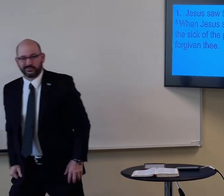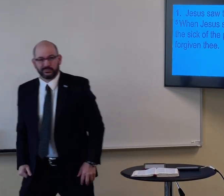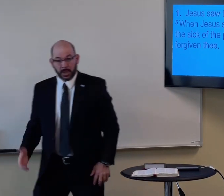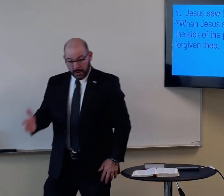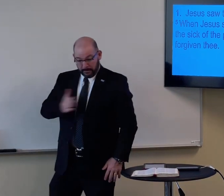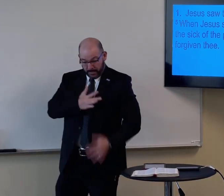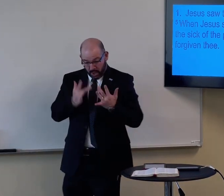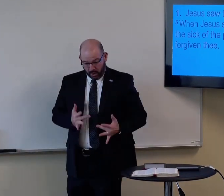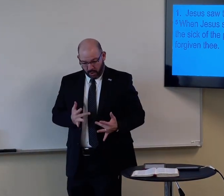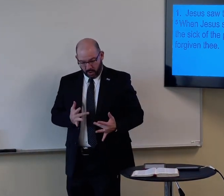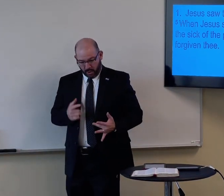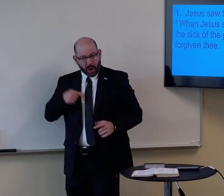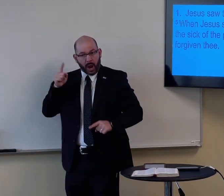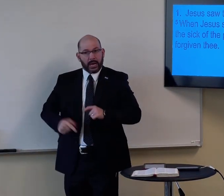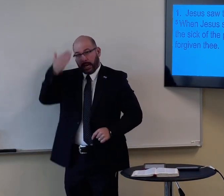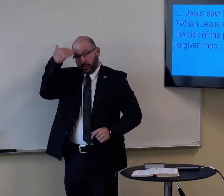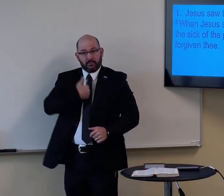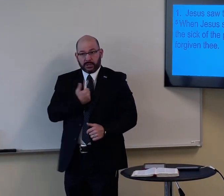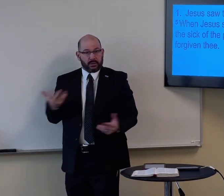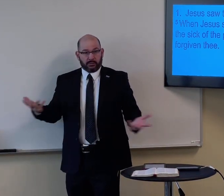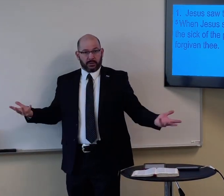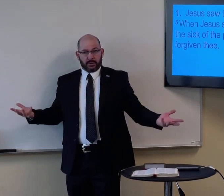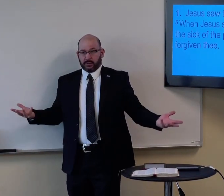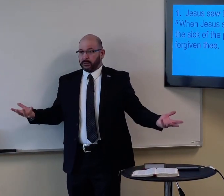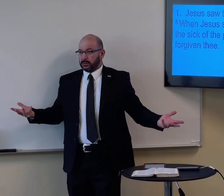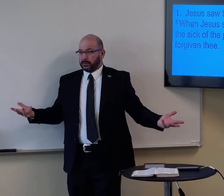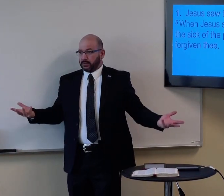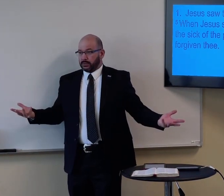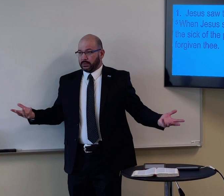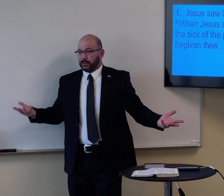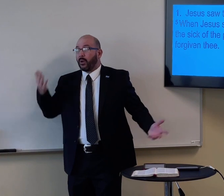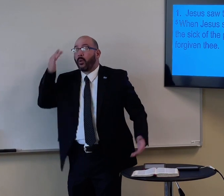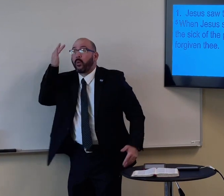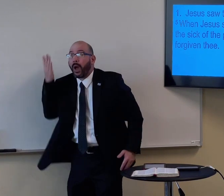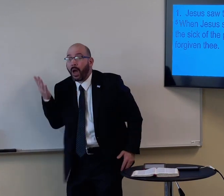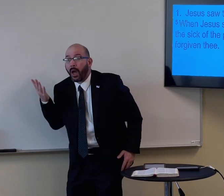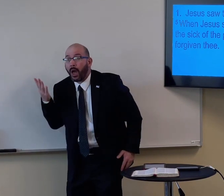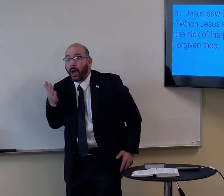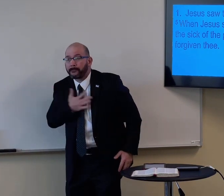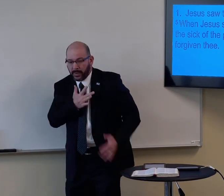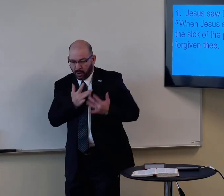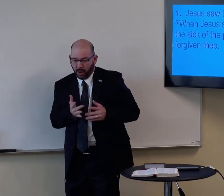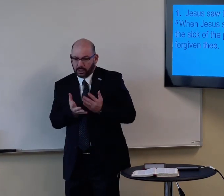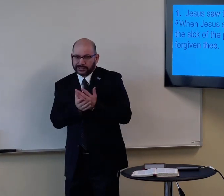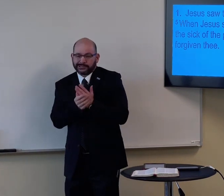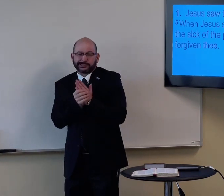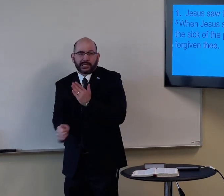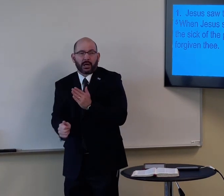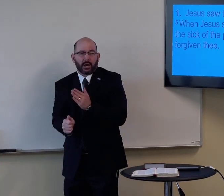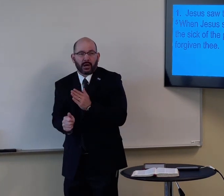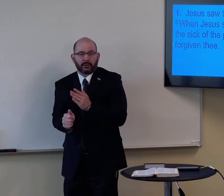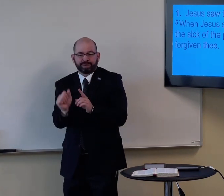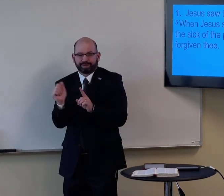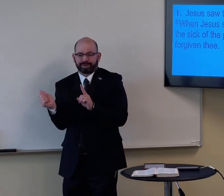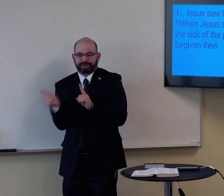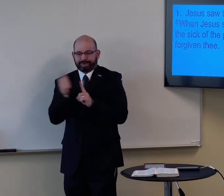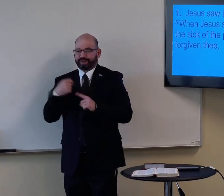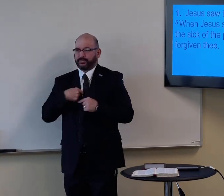that your heart, my heart, I can't even know my own heart. You can't even know your own heart. Why? Because your